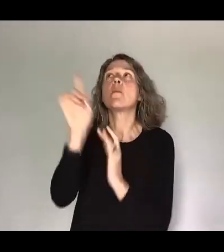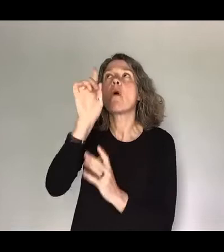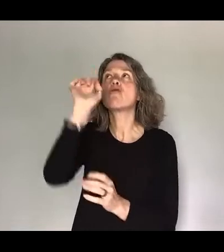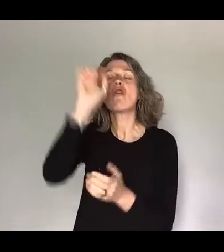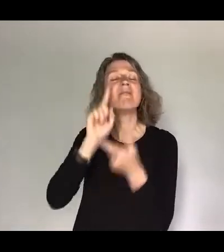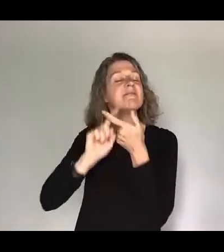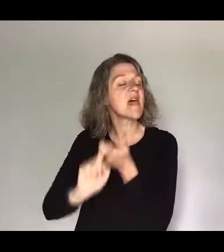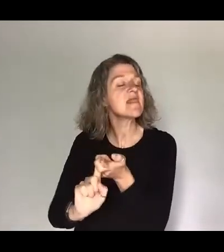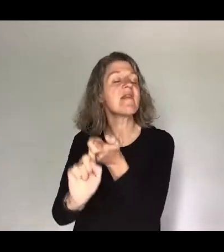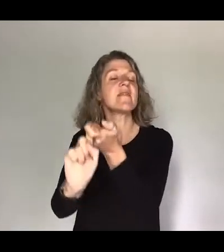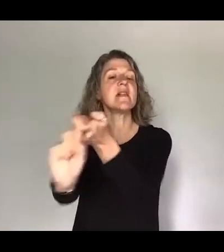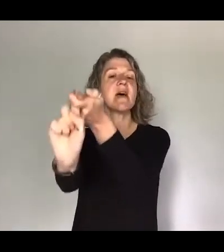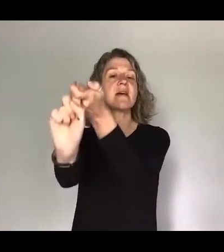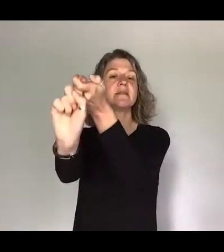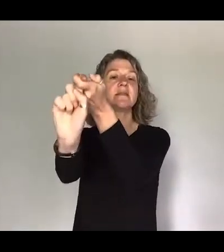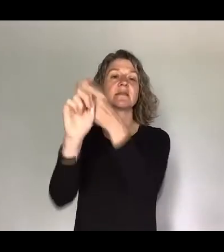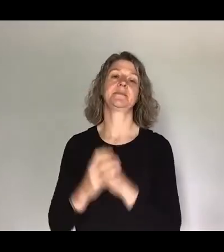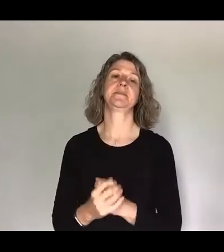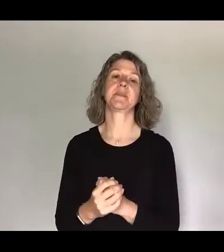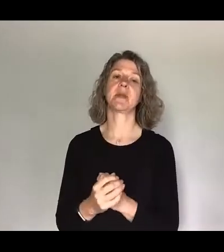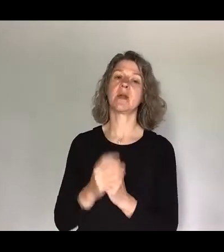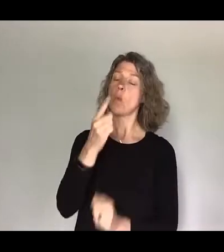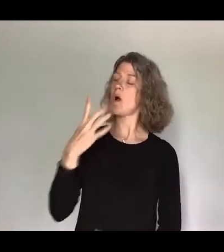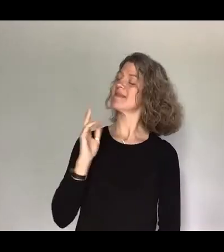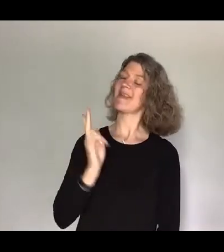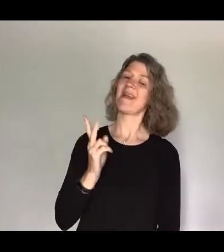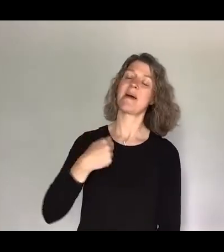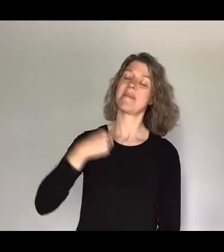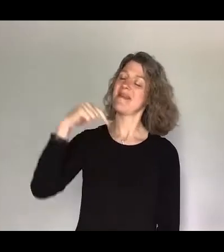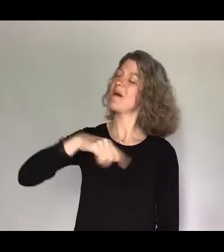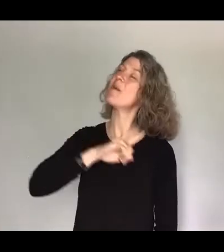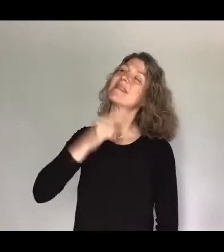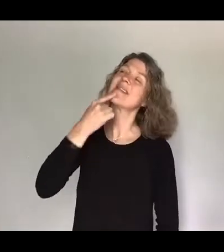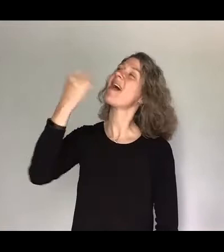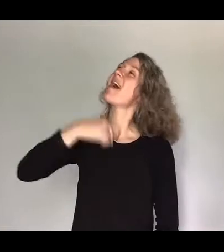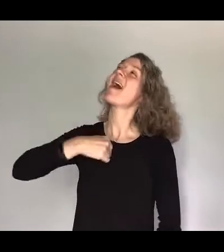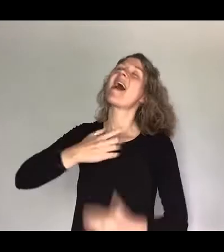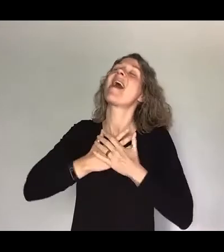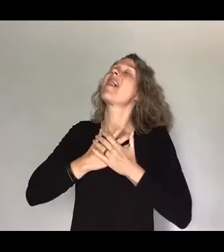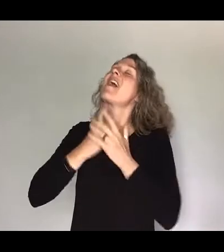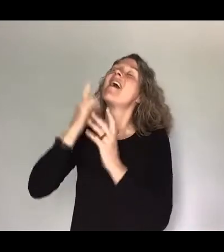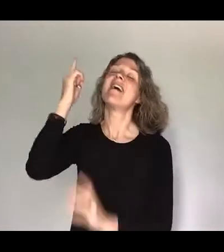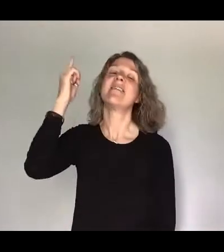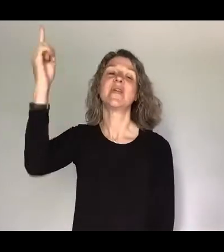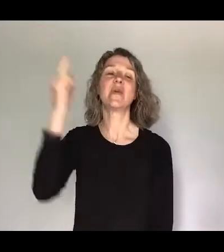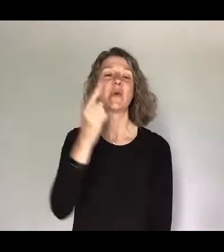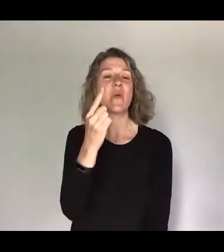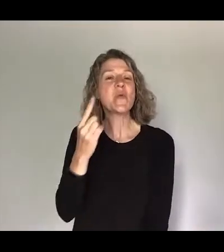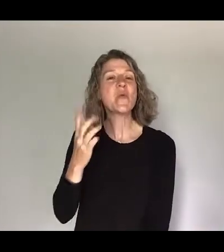faithfulness And once again, I'm here to say I love You Once